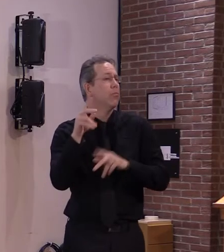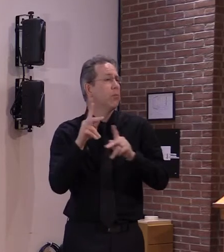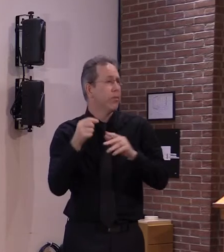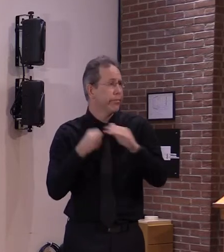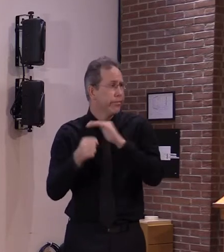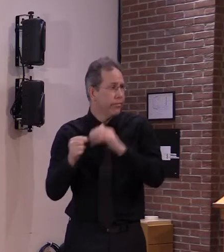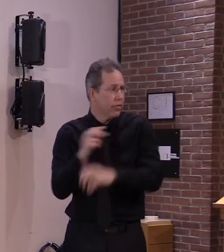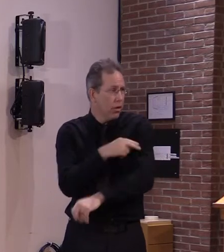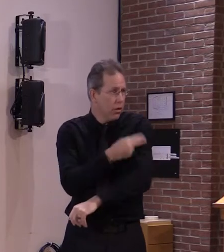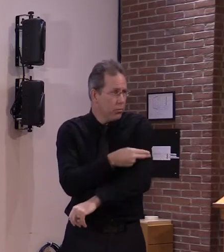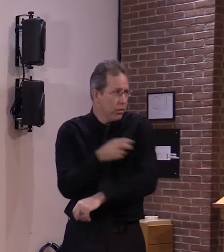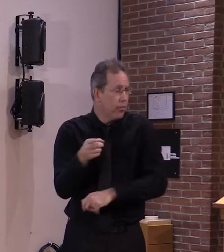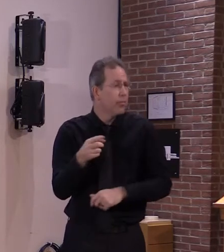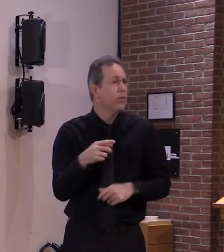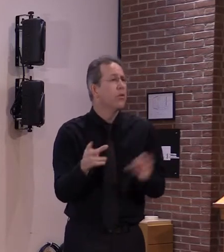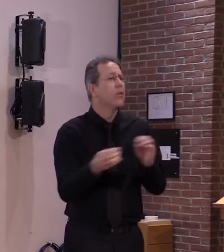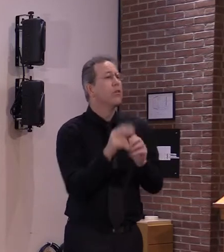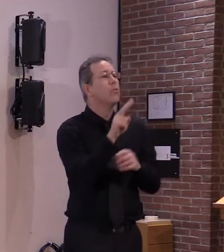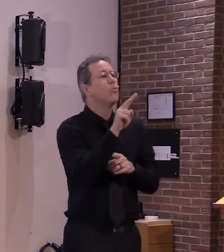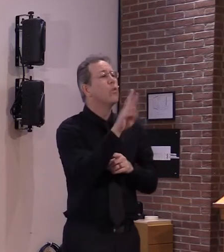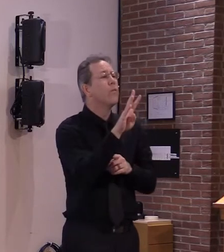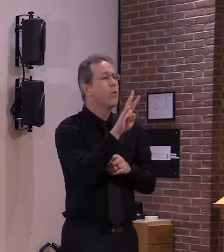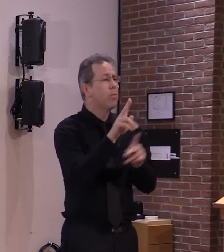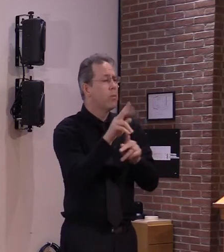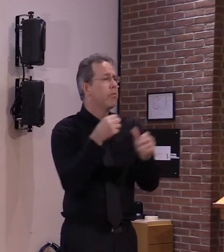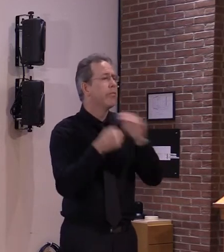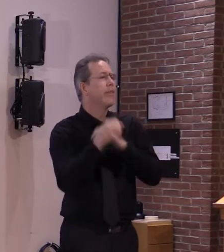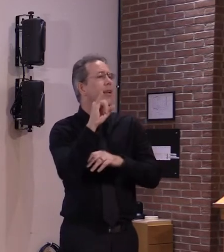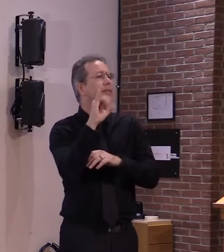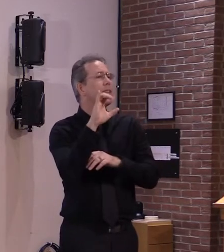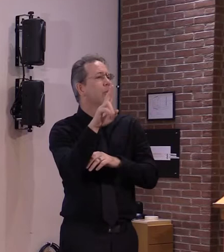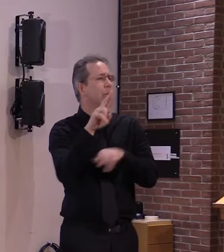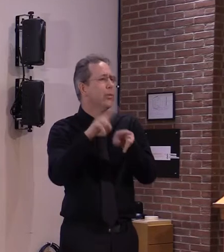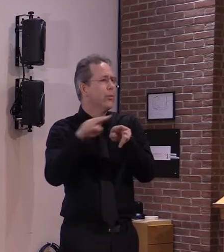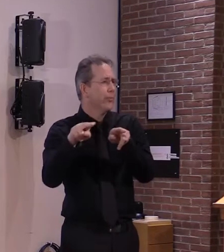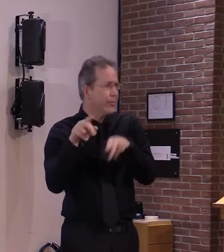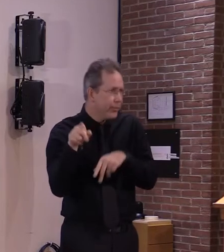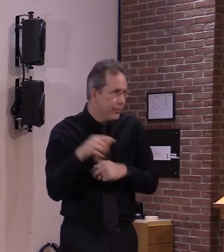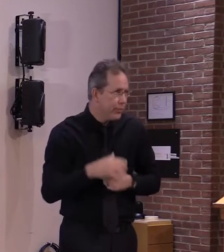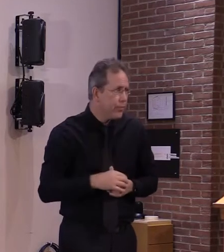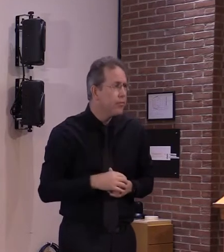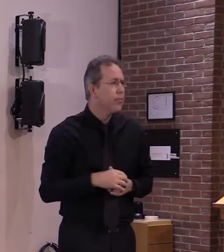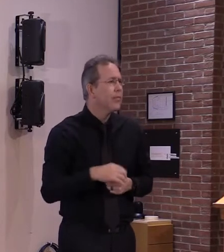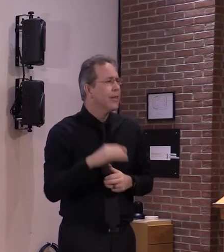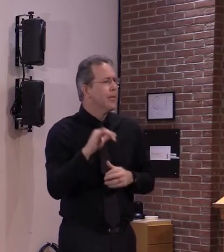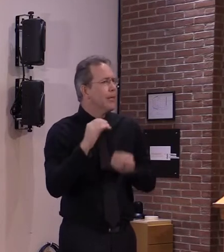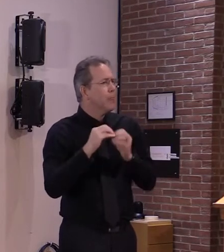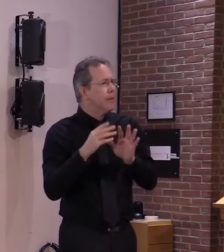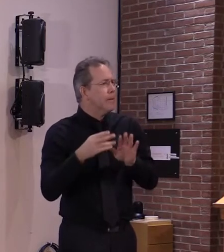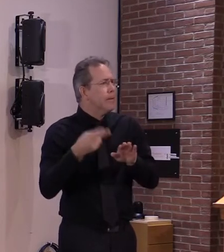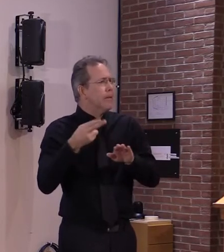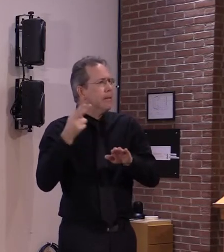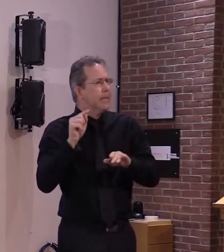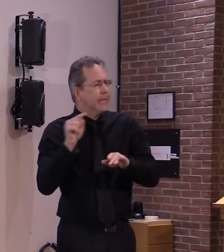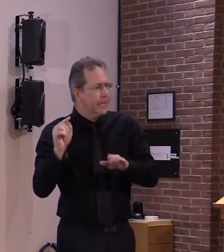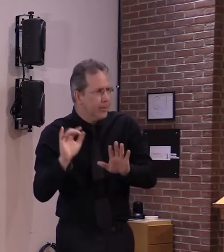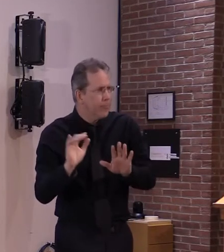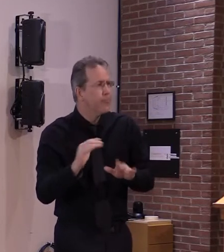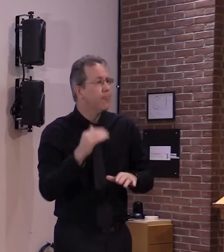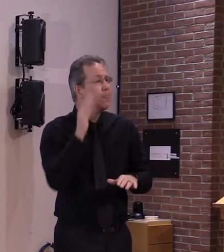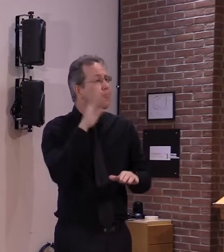to see that our numbers have leveled off and we've not seen the surge on a surge that could have been set off by thanksgiving